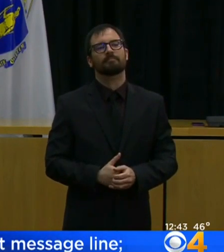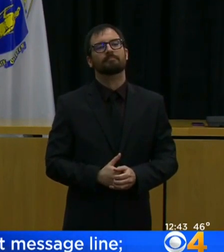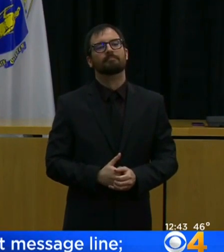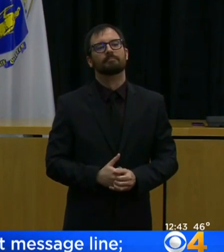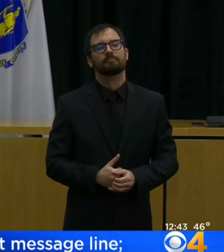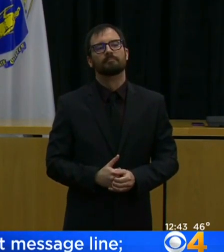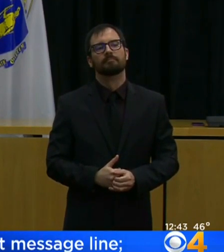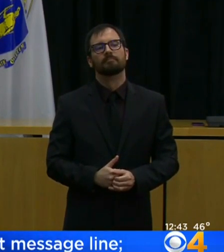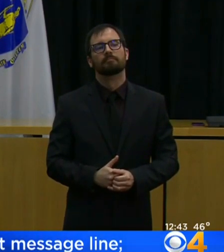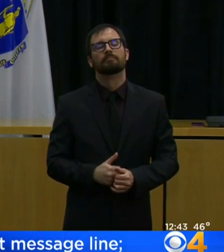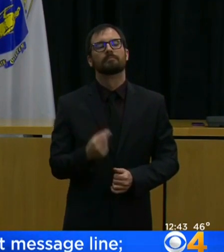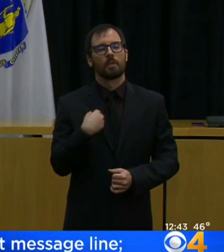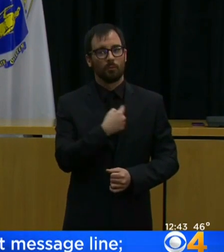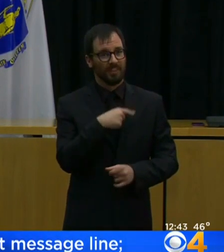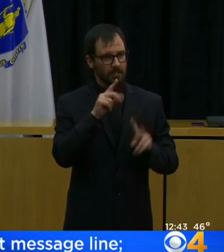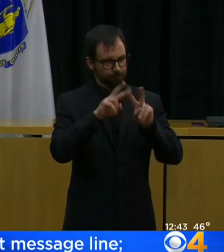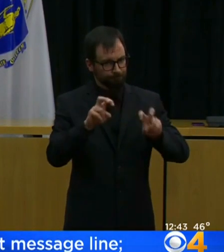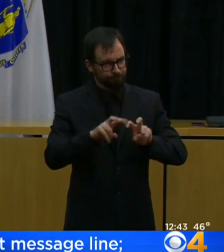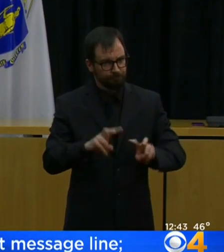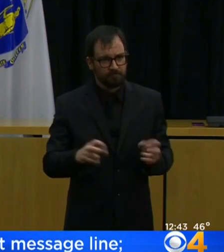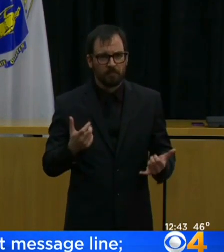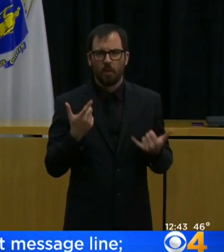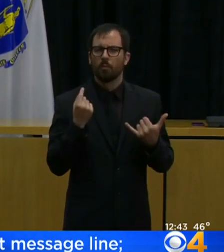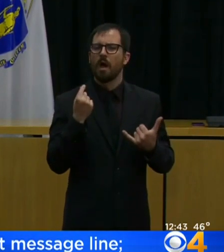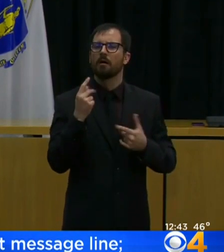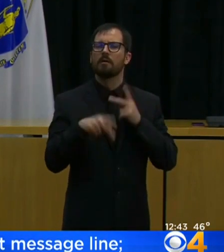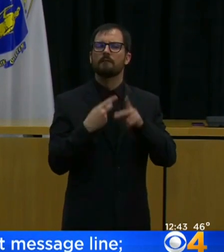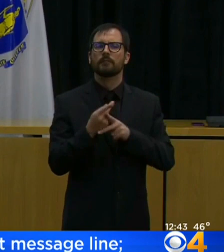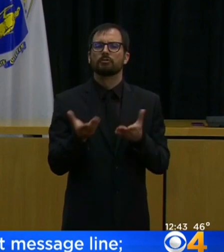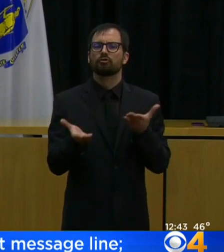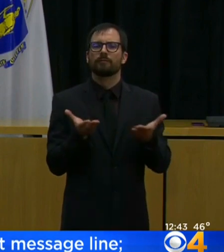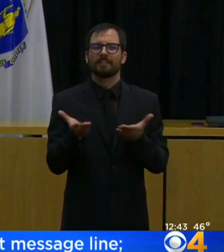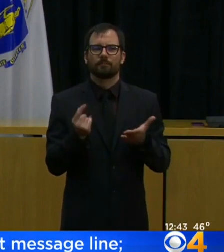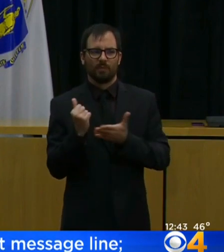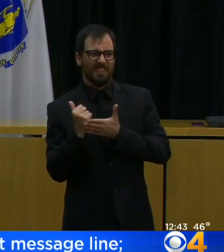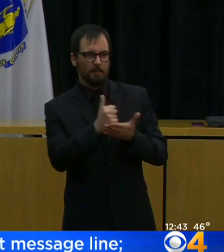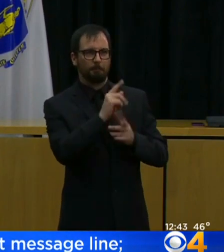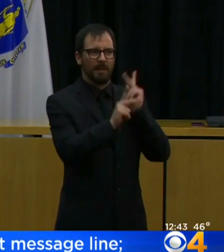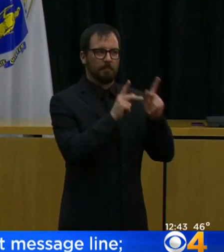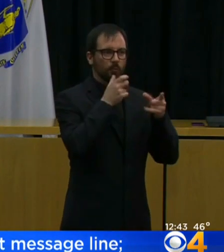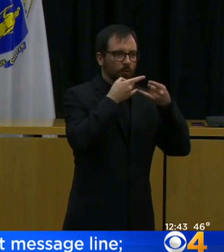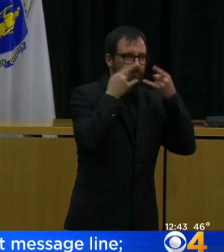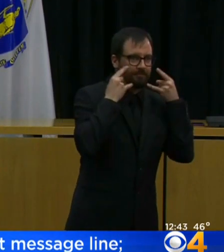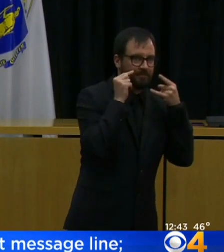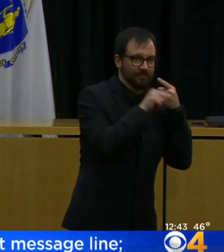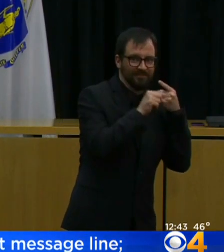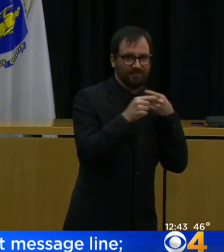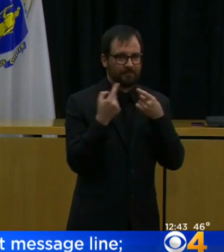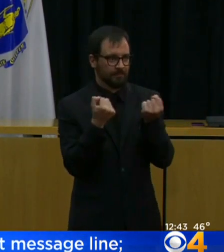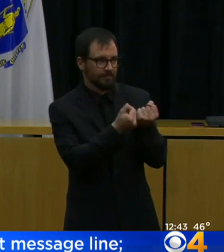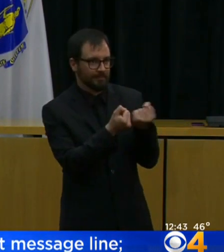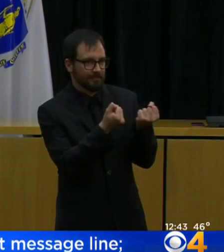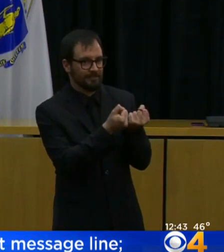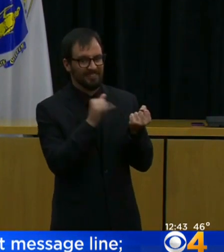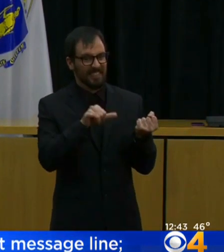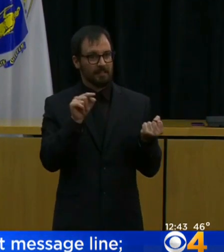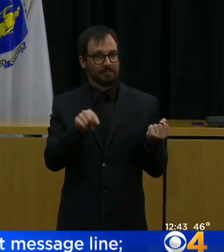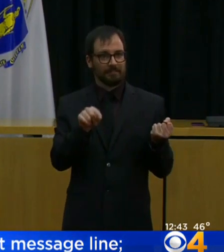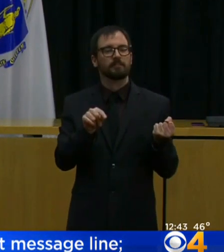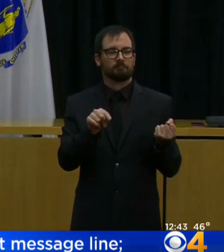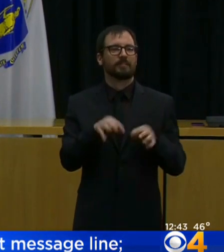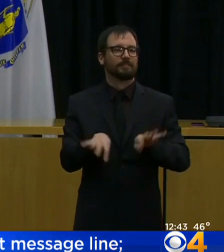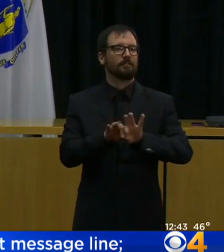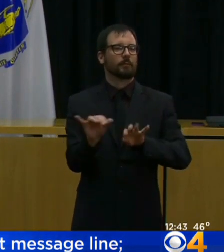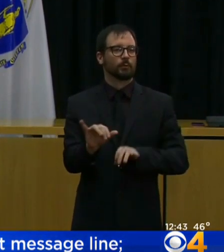We have had thousands of inquiries, mostly done online, back and forth through emails with the